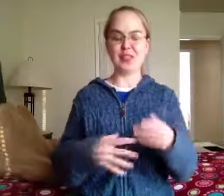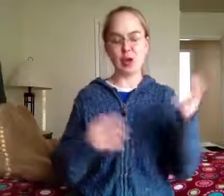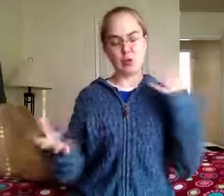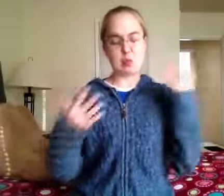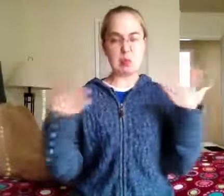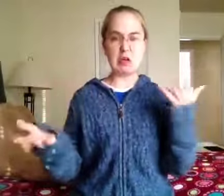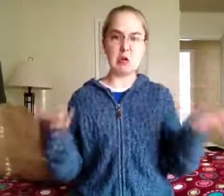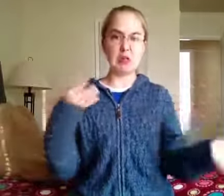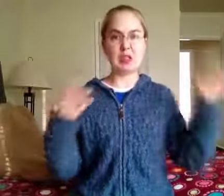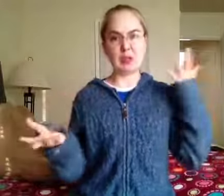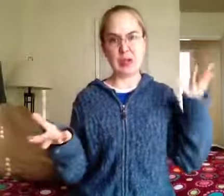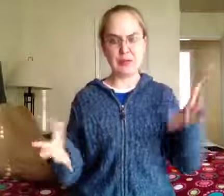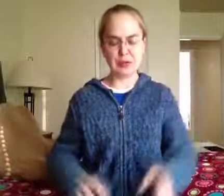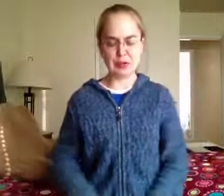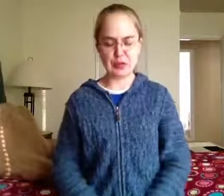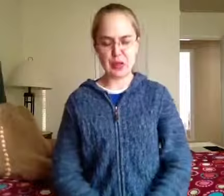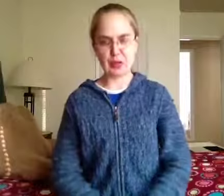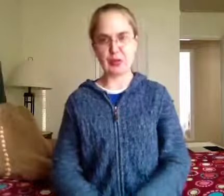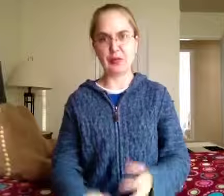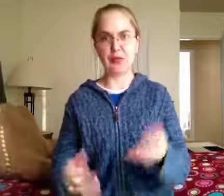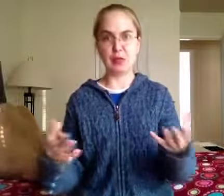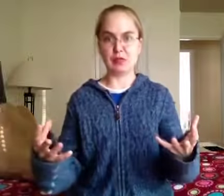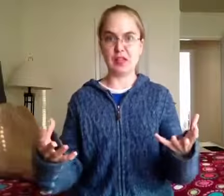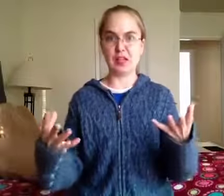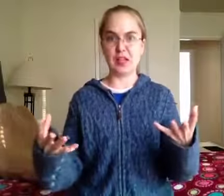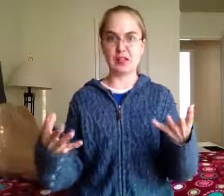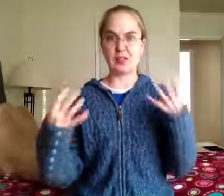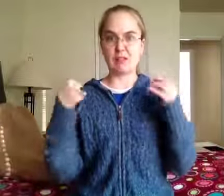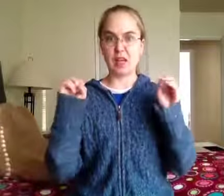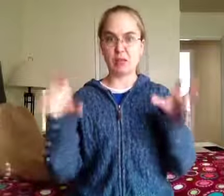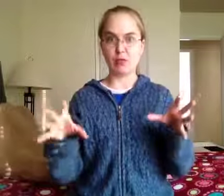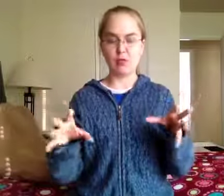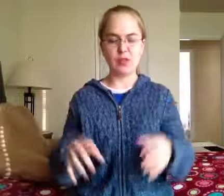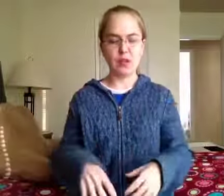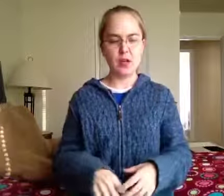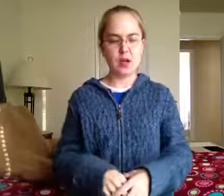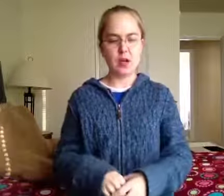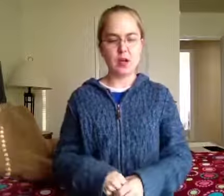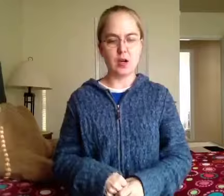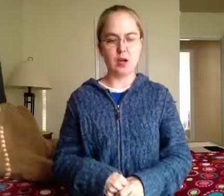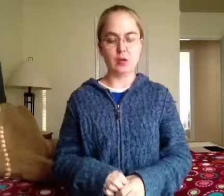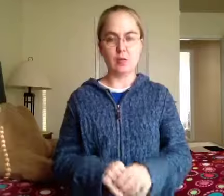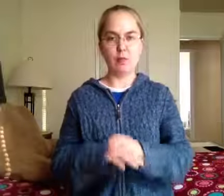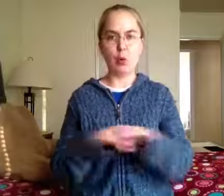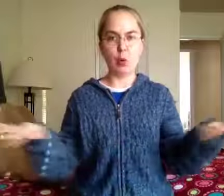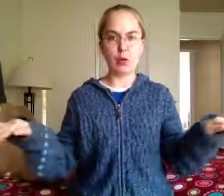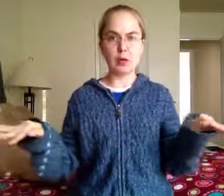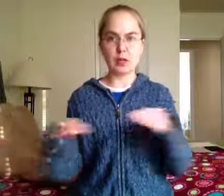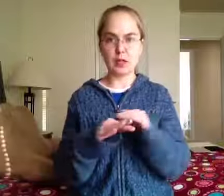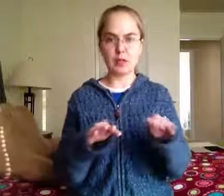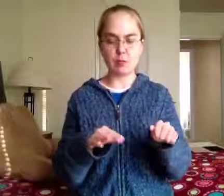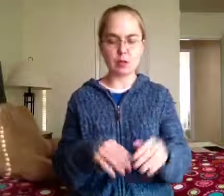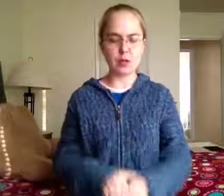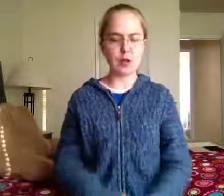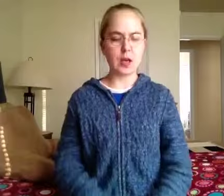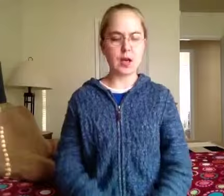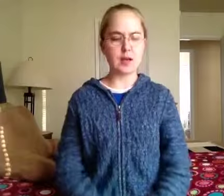so, you know, six and one half dozen of the other in terms of success outcomes, uh, poor across the board, and,